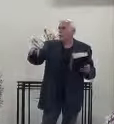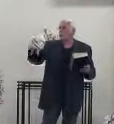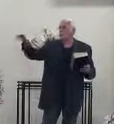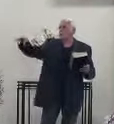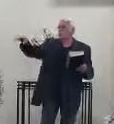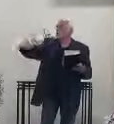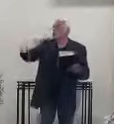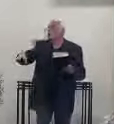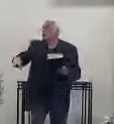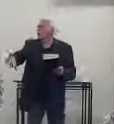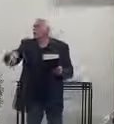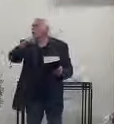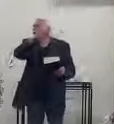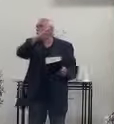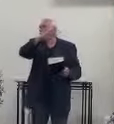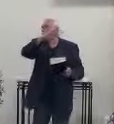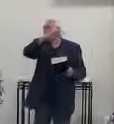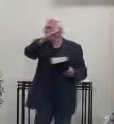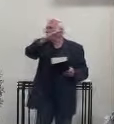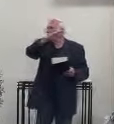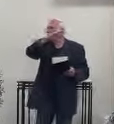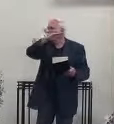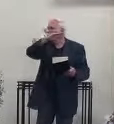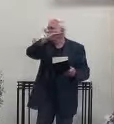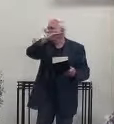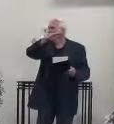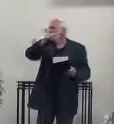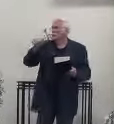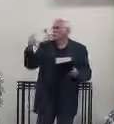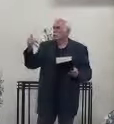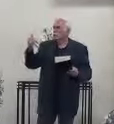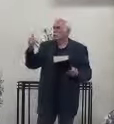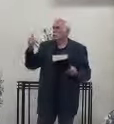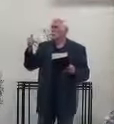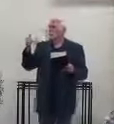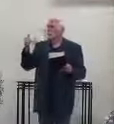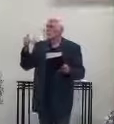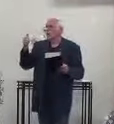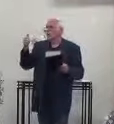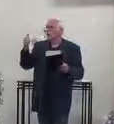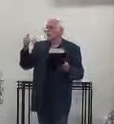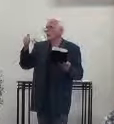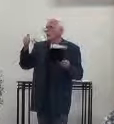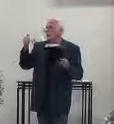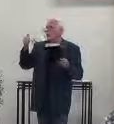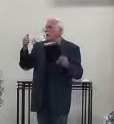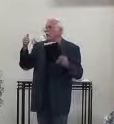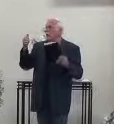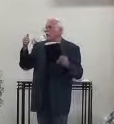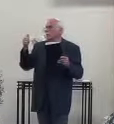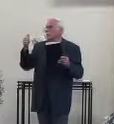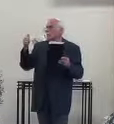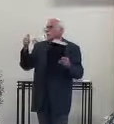meet here, Melissa. You're going meet here, and then you're going to Sacred Heart, right? Cool. And then you're going to have